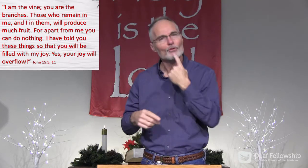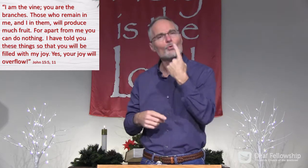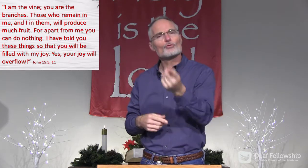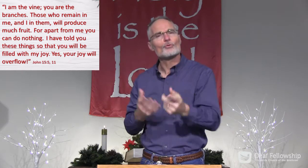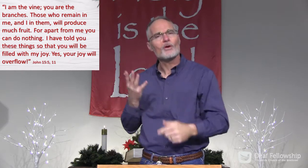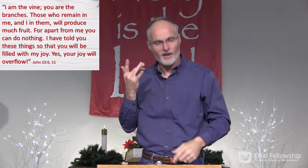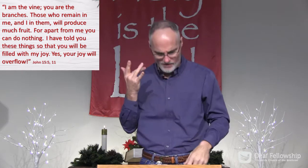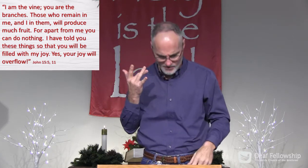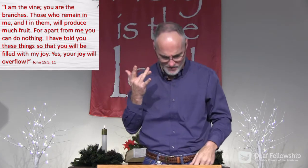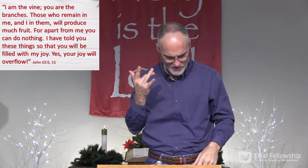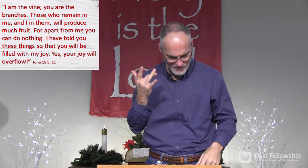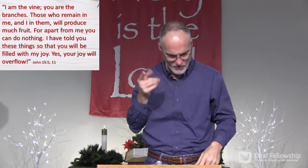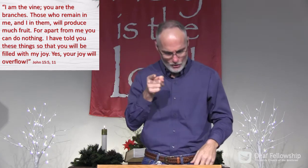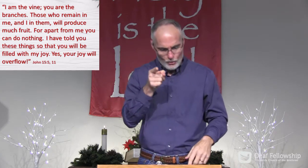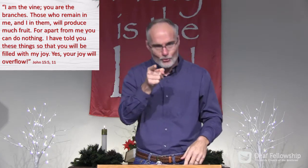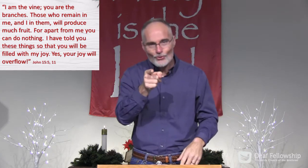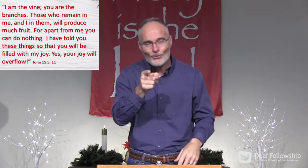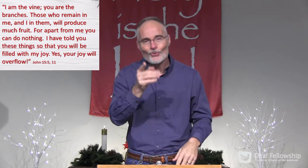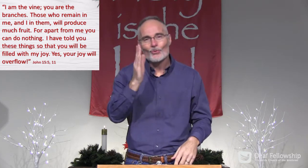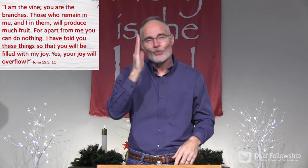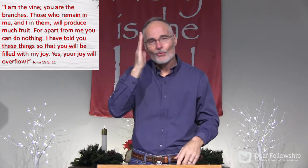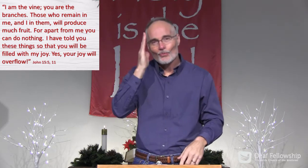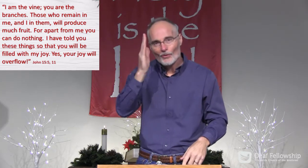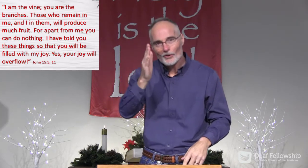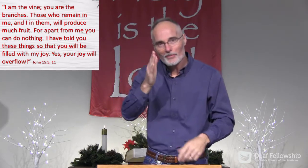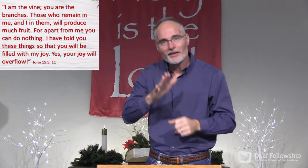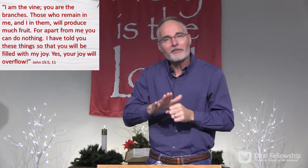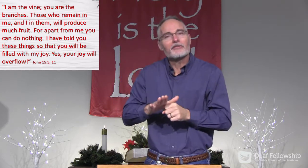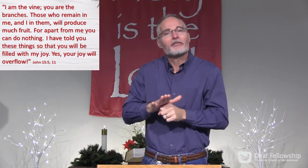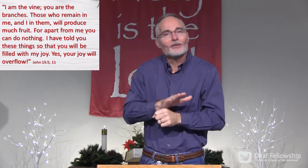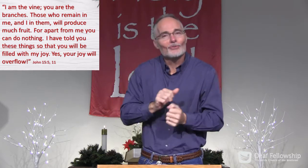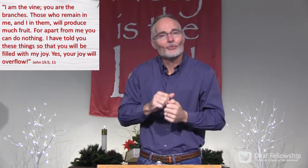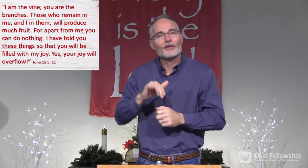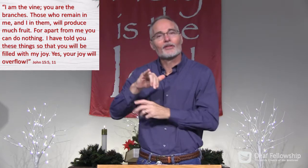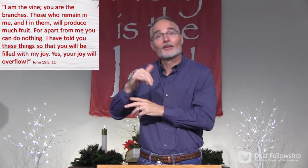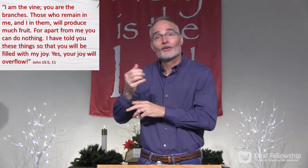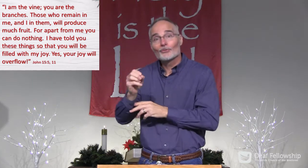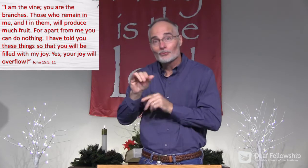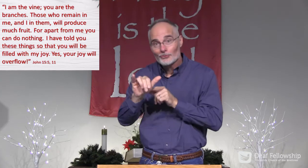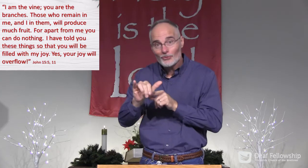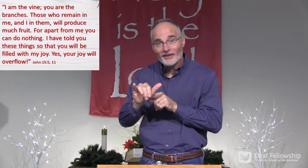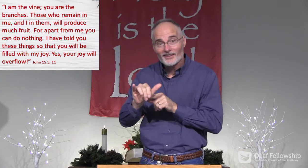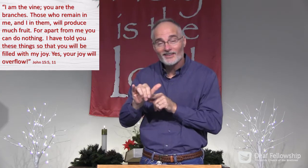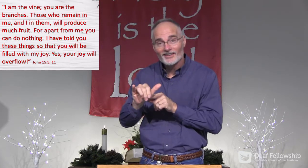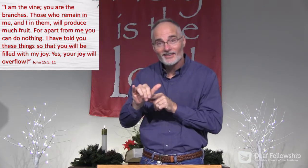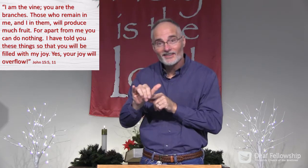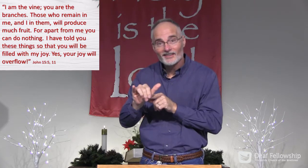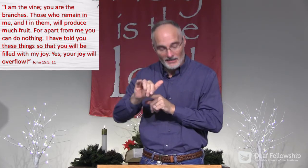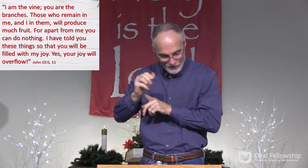I've told you these things so that you will be filled with my joy.